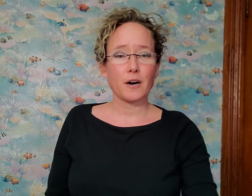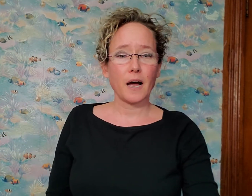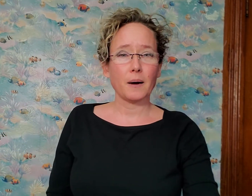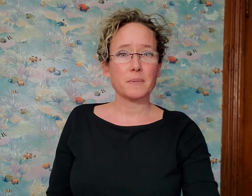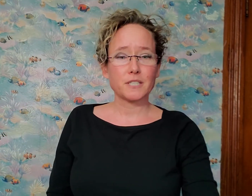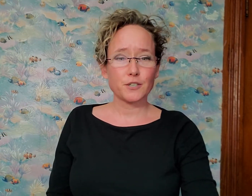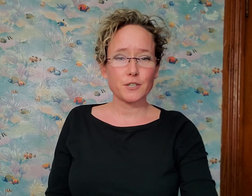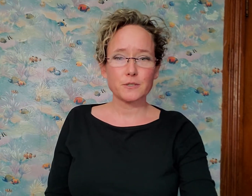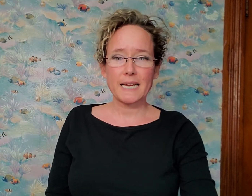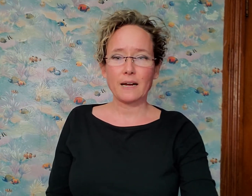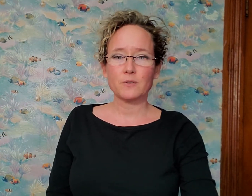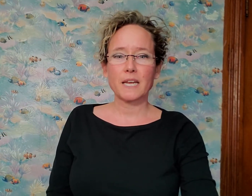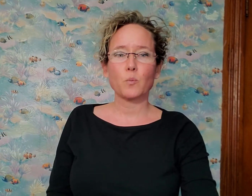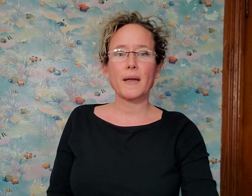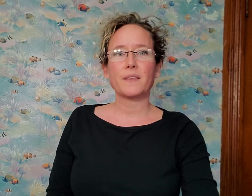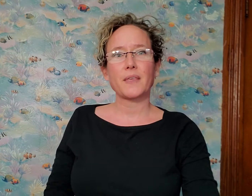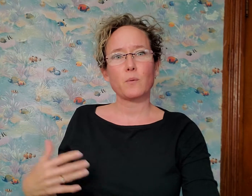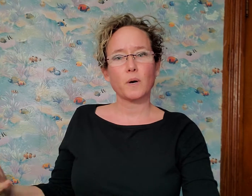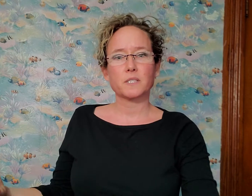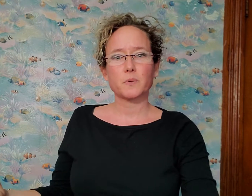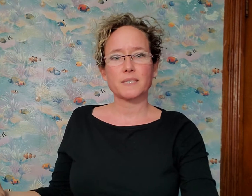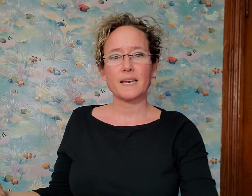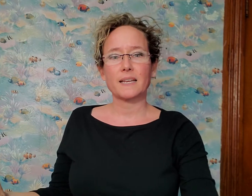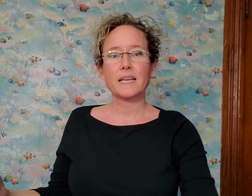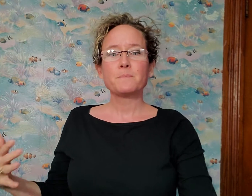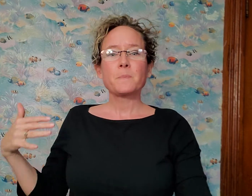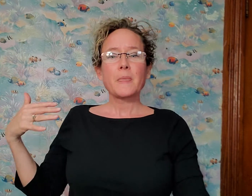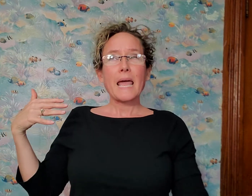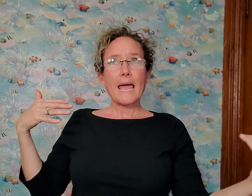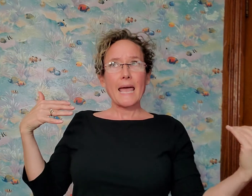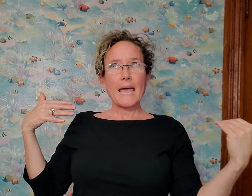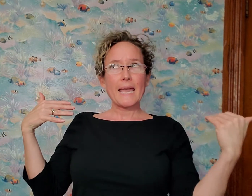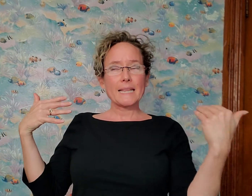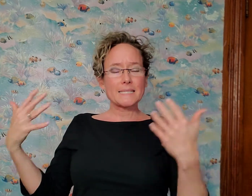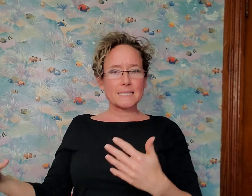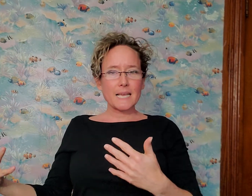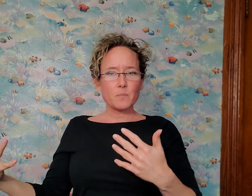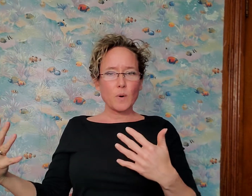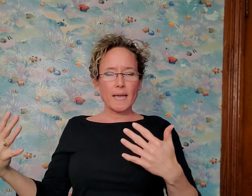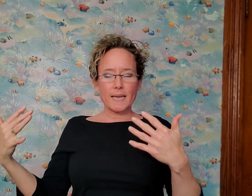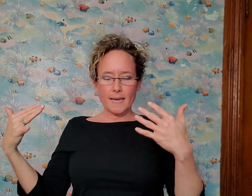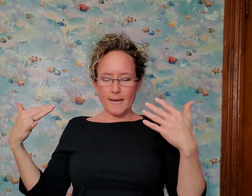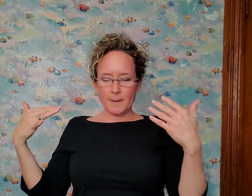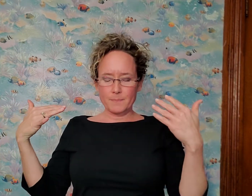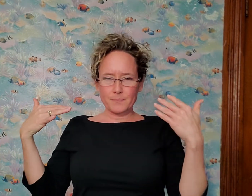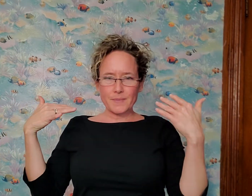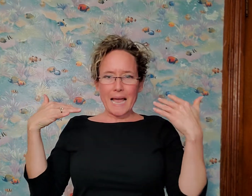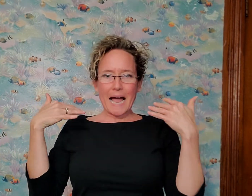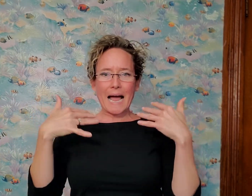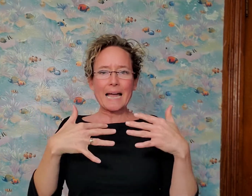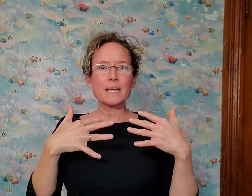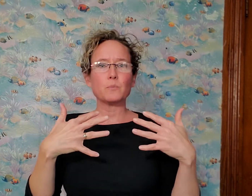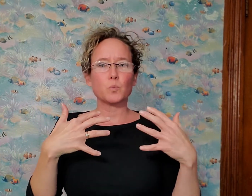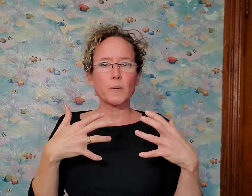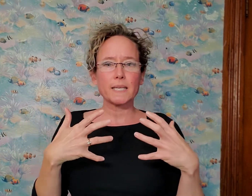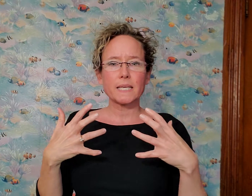material down in a way that they want to present it. And in the same way, I really